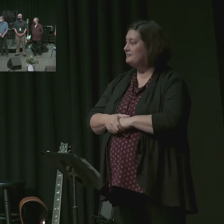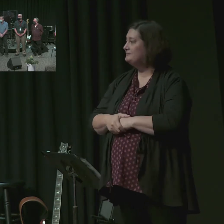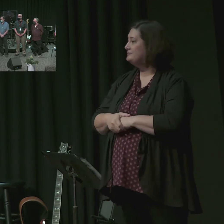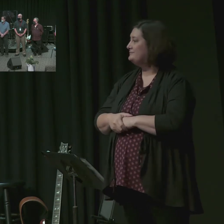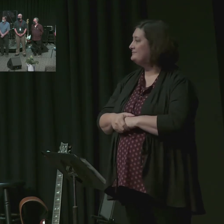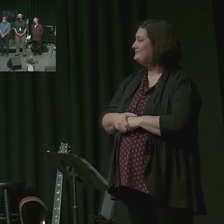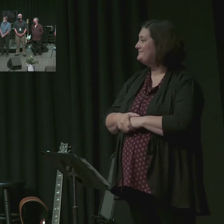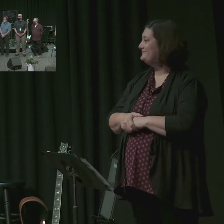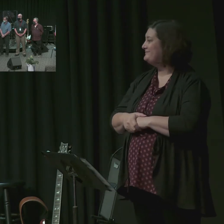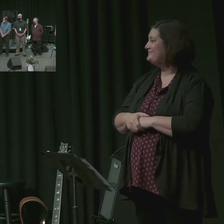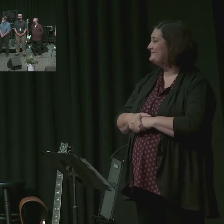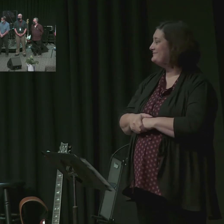you'd just step forward a moment.